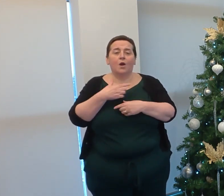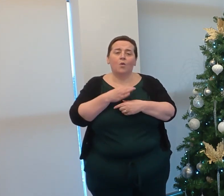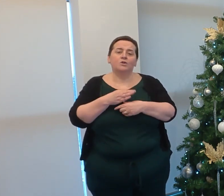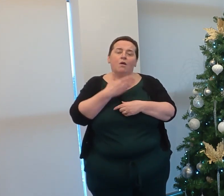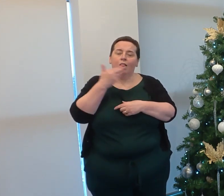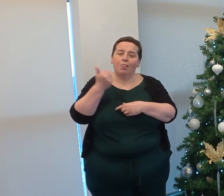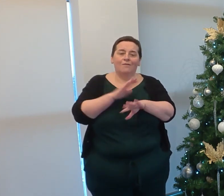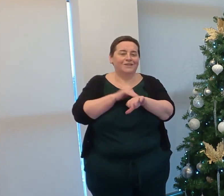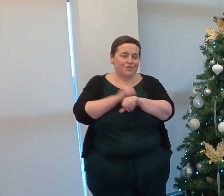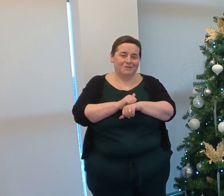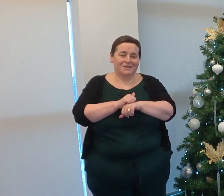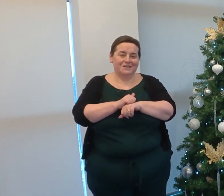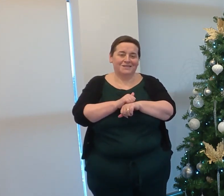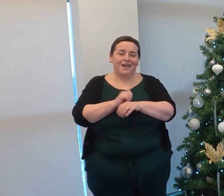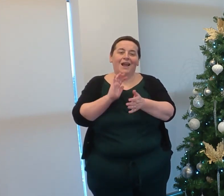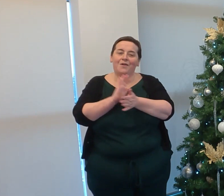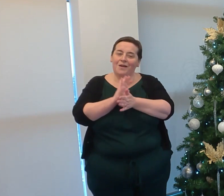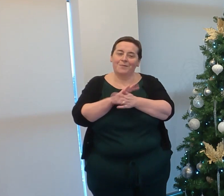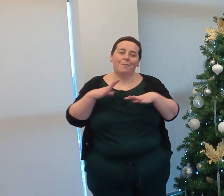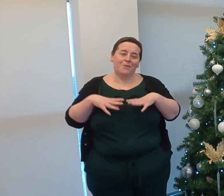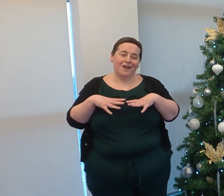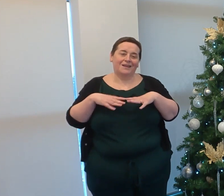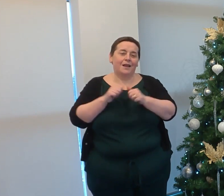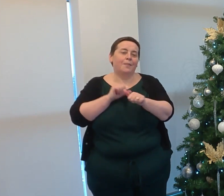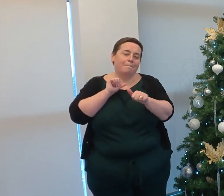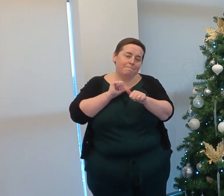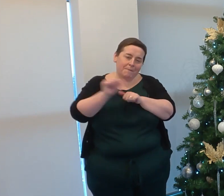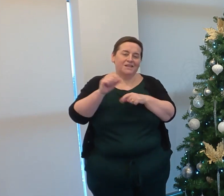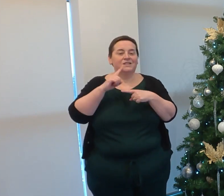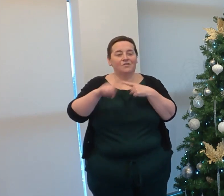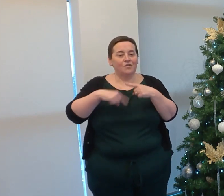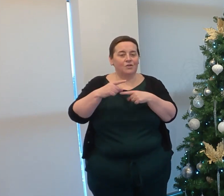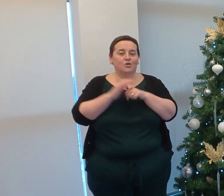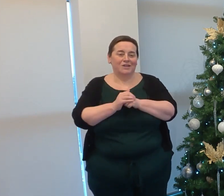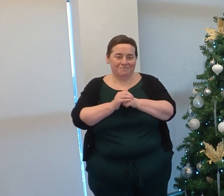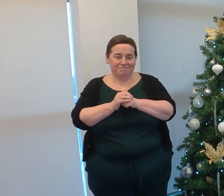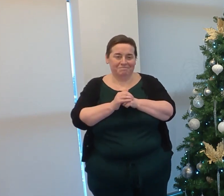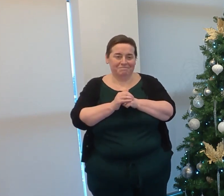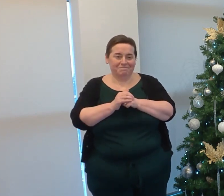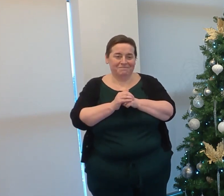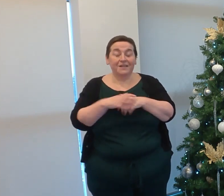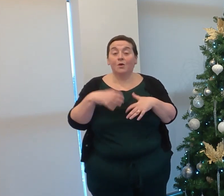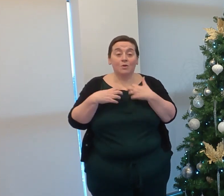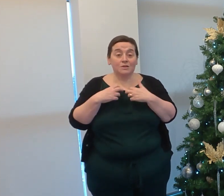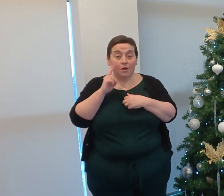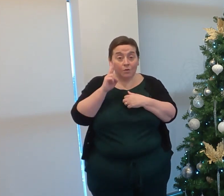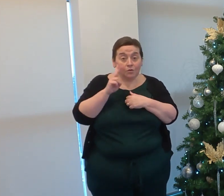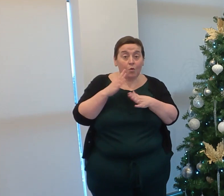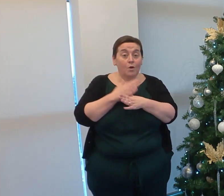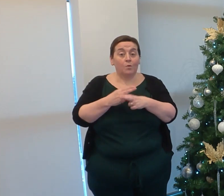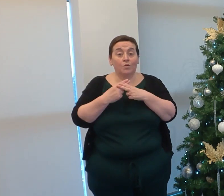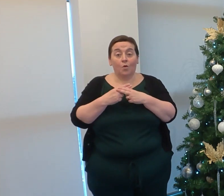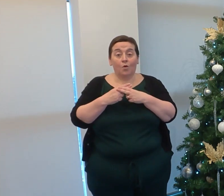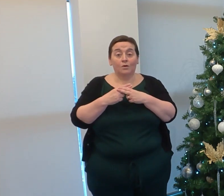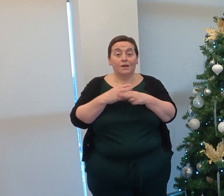wish you a lovely Christmas, a well-deserved break and all the very best for the new year. Looking forward to